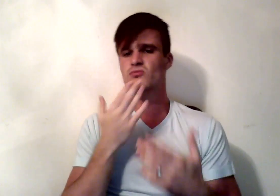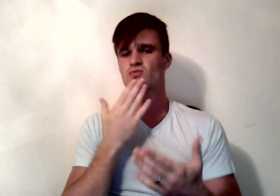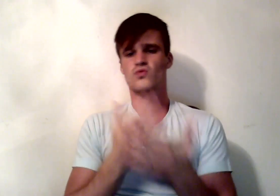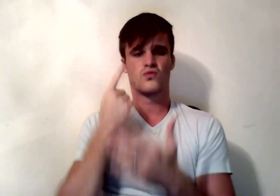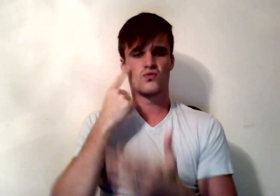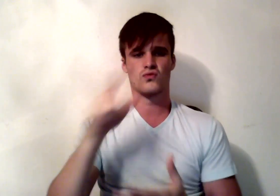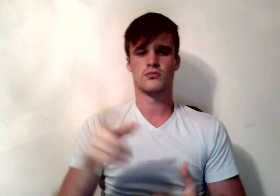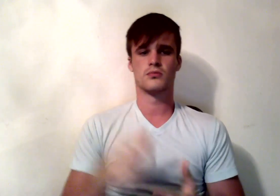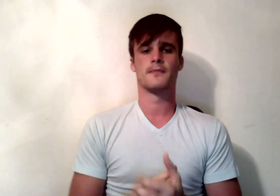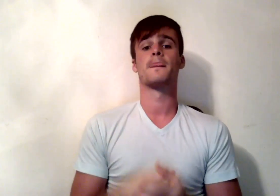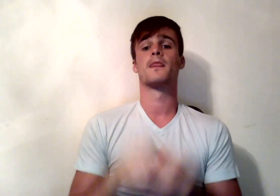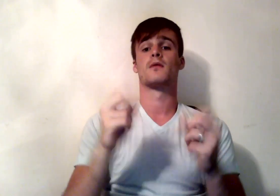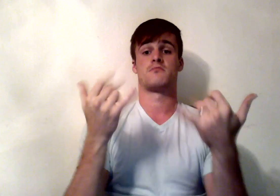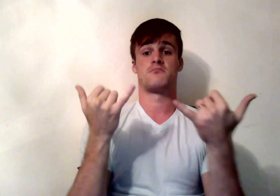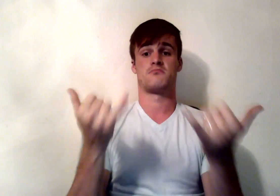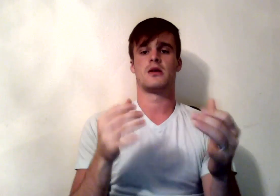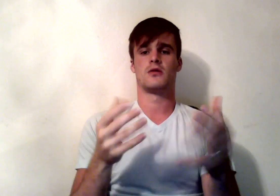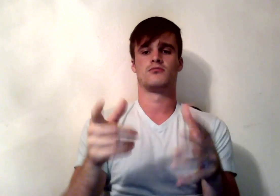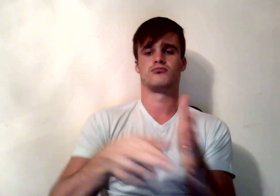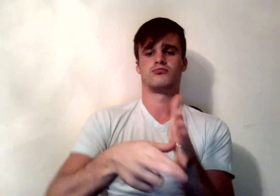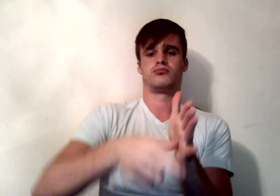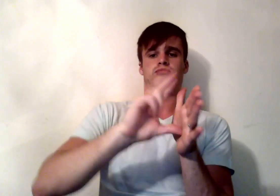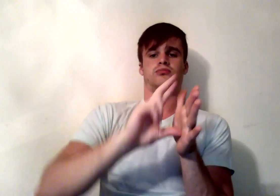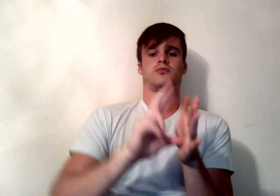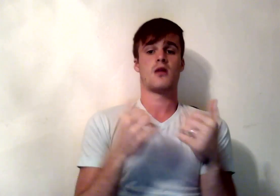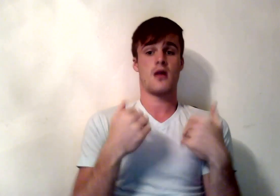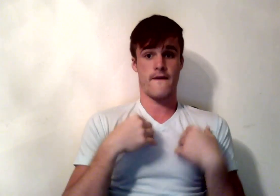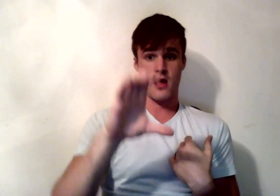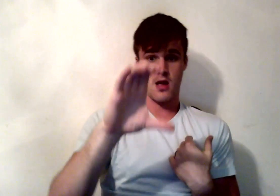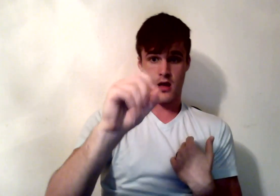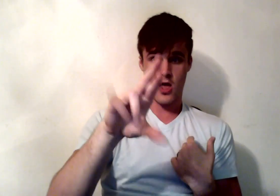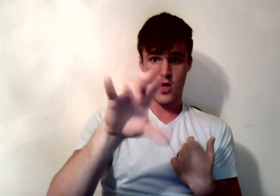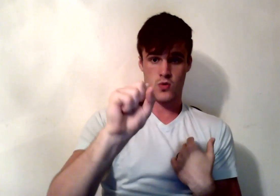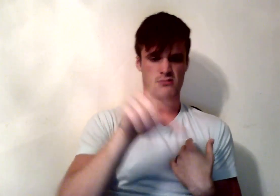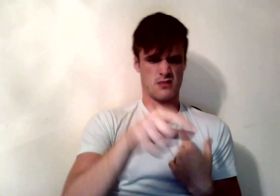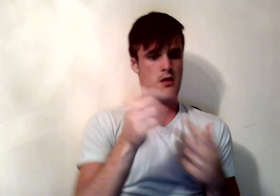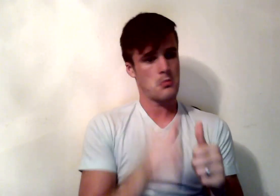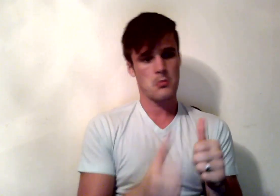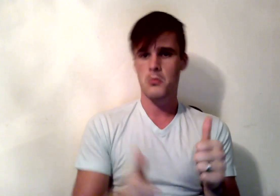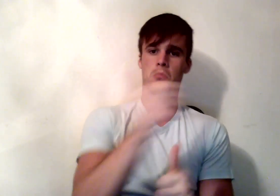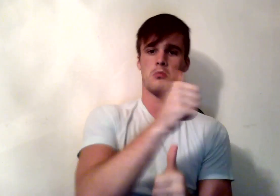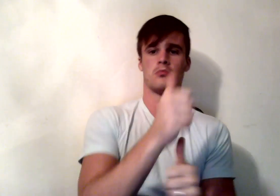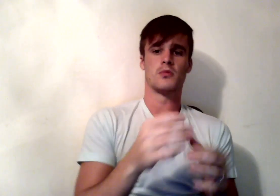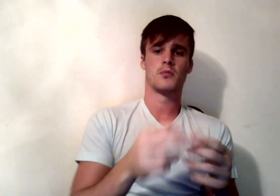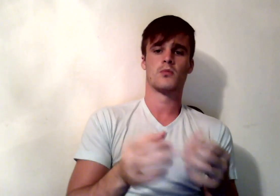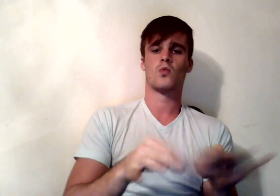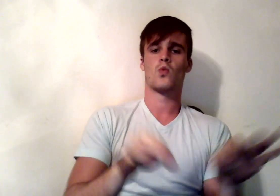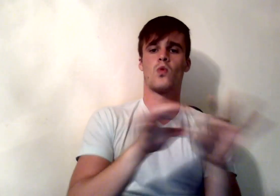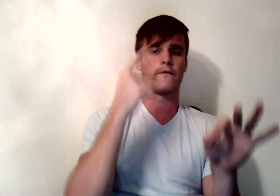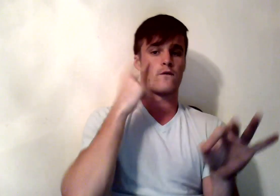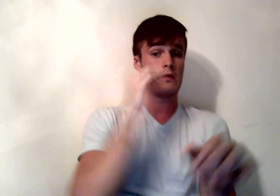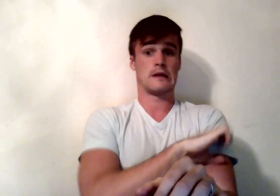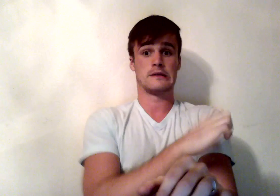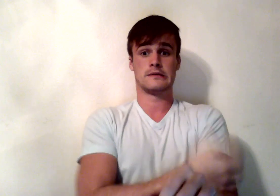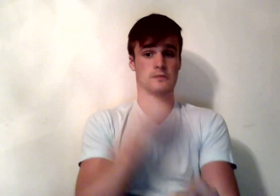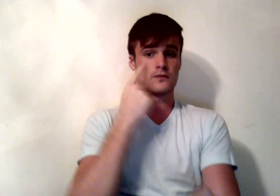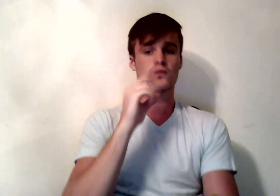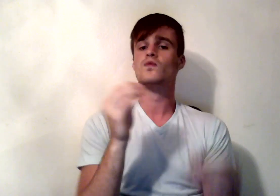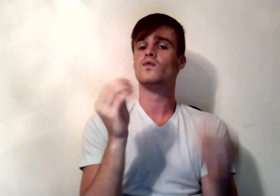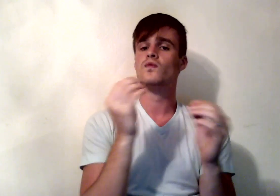nutrients in foods that provide calories, namely carbohydrates, fats, and proteins. Collectively, we refer to them as